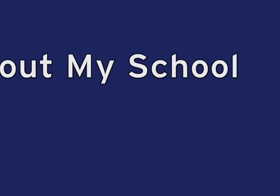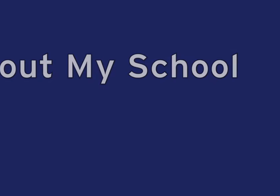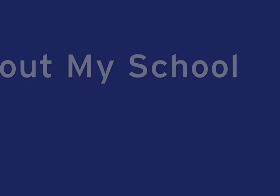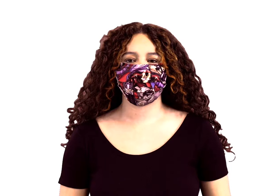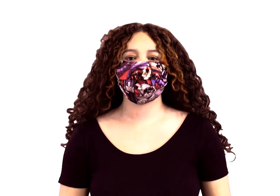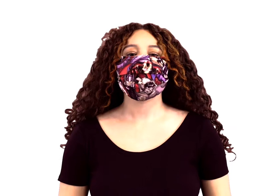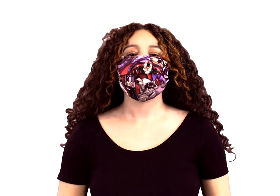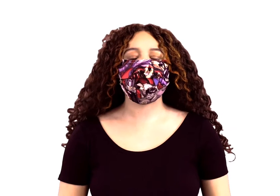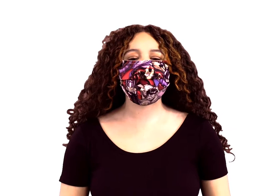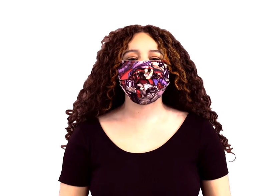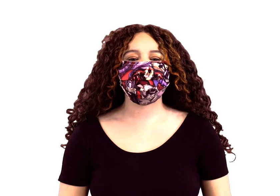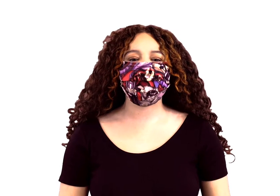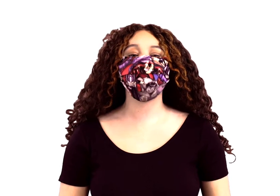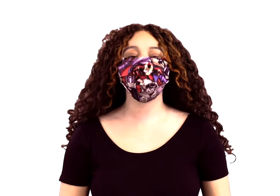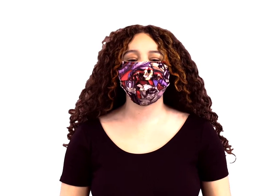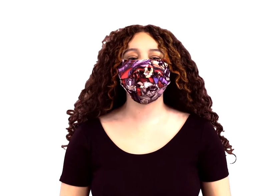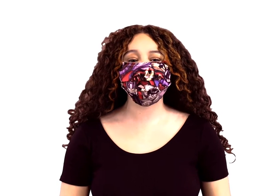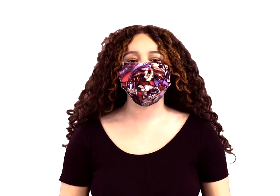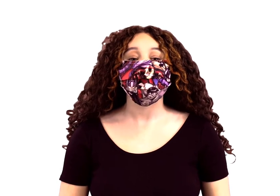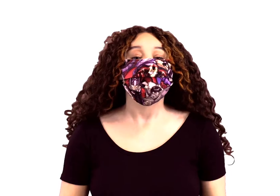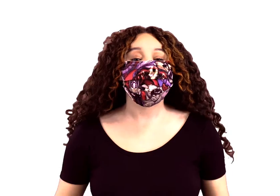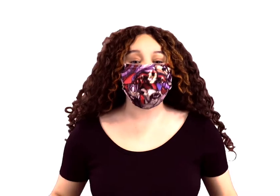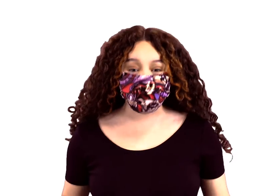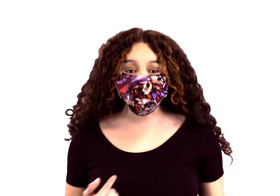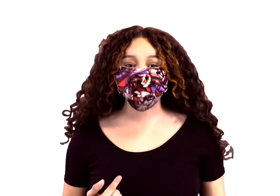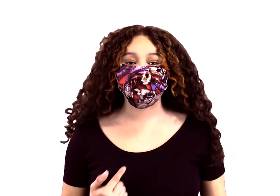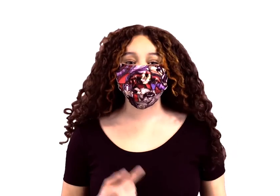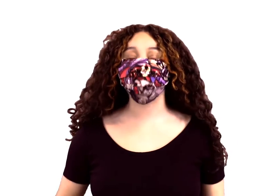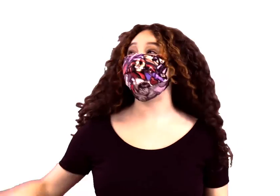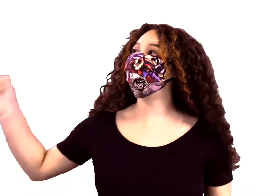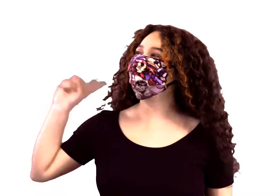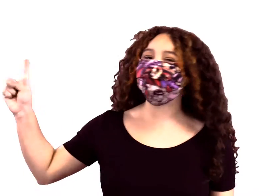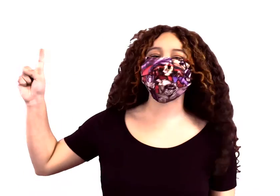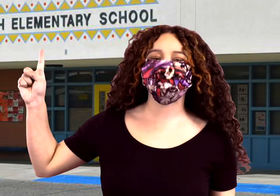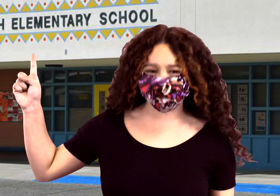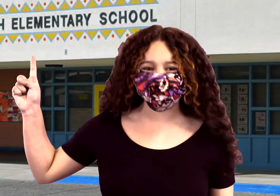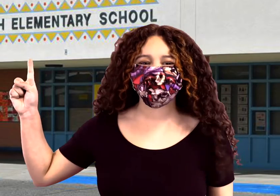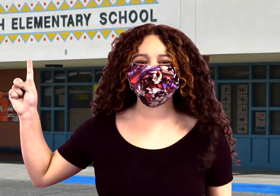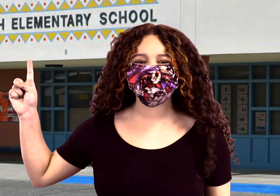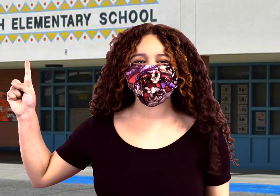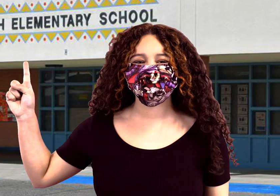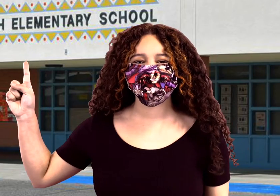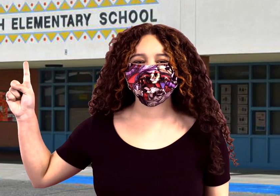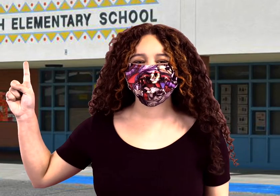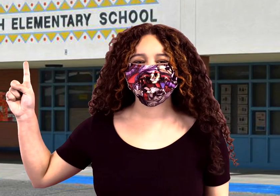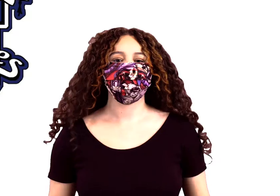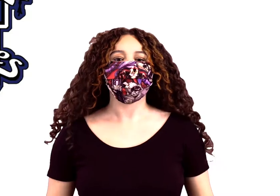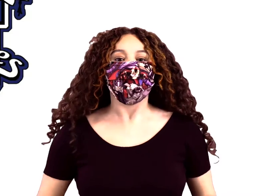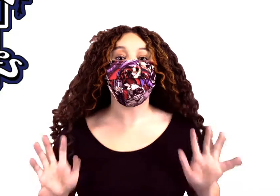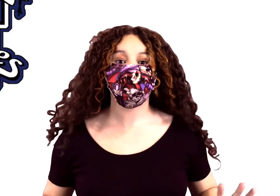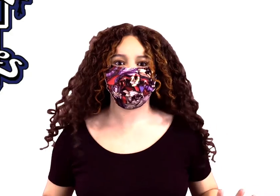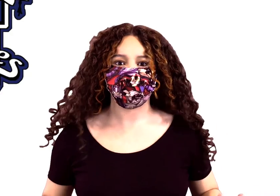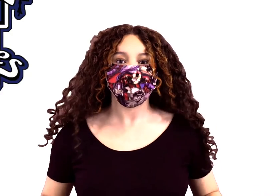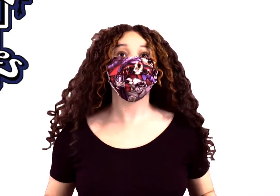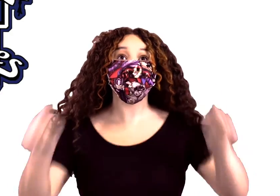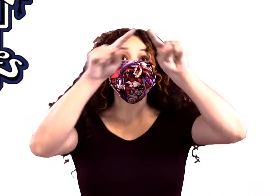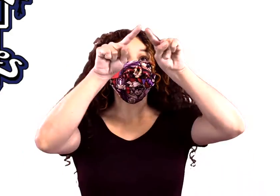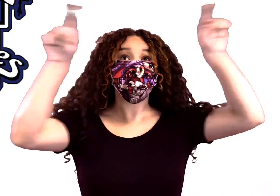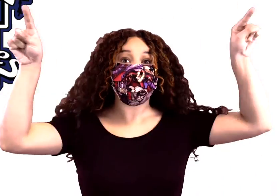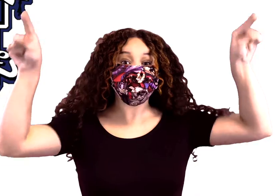hi I'm Jaylin and I'm gonna tell you about my school okay there's some boxes